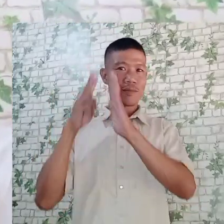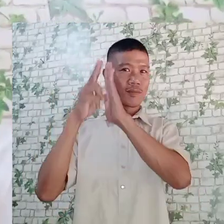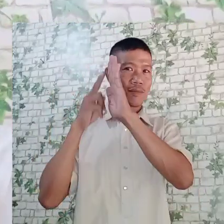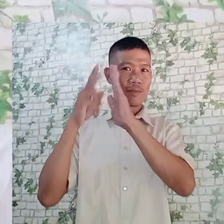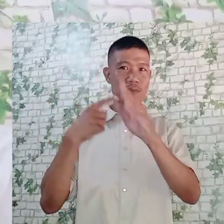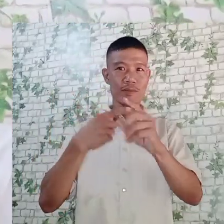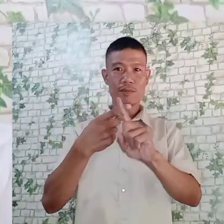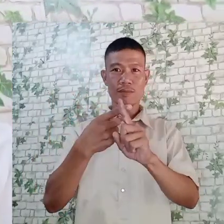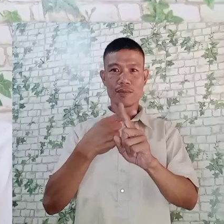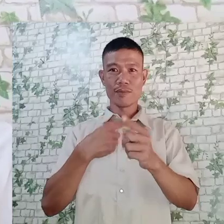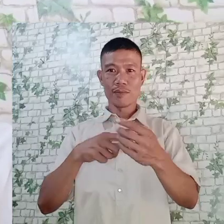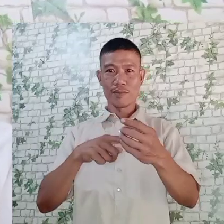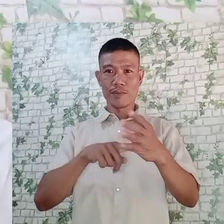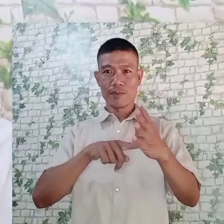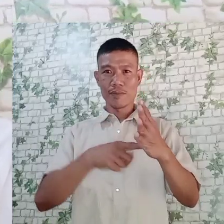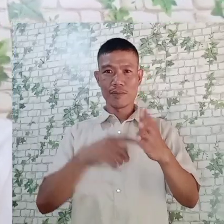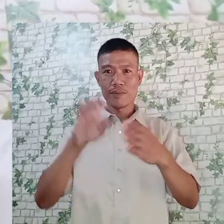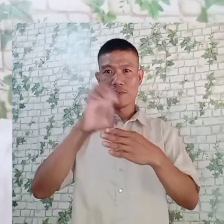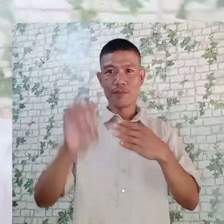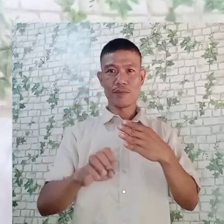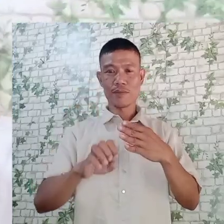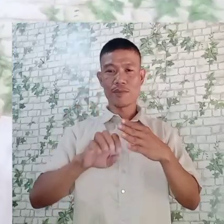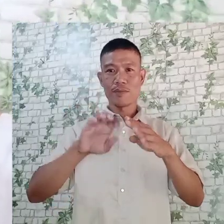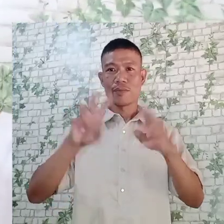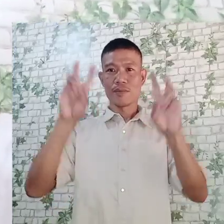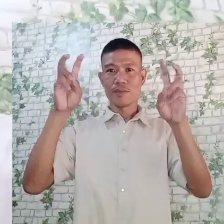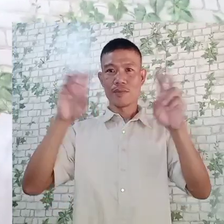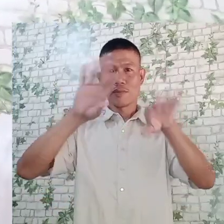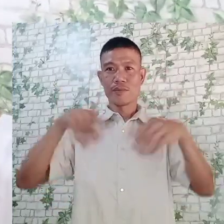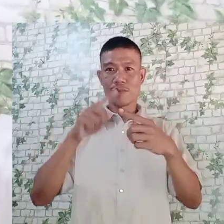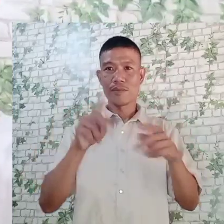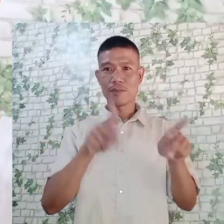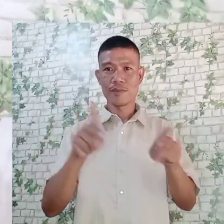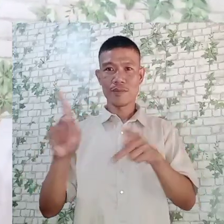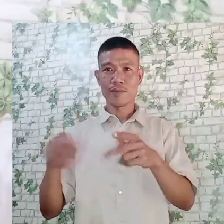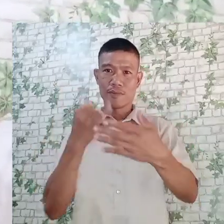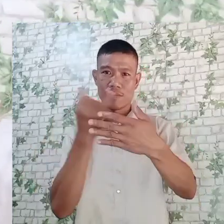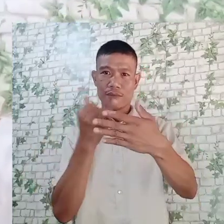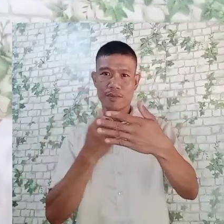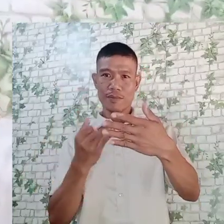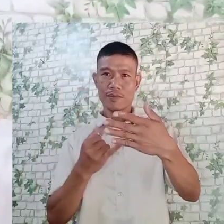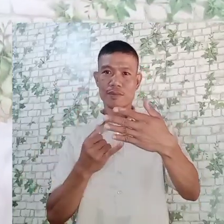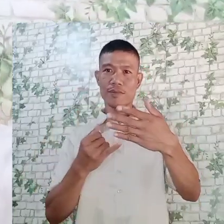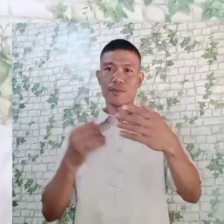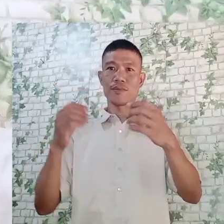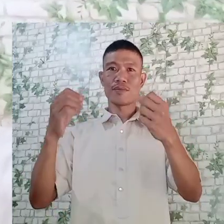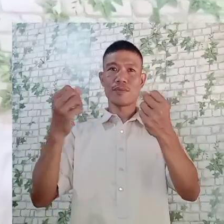the end, which is entitled, How to Prepare a Sketch for a Belt-In Cabinet.